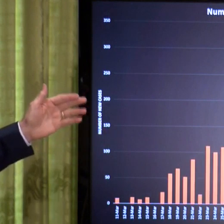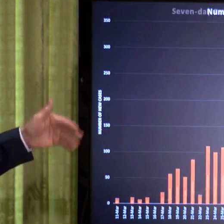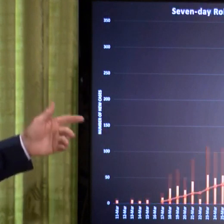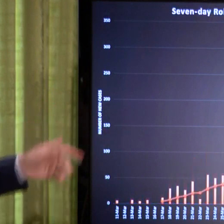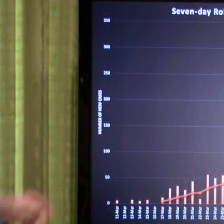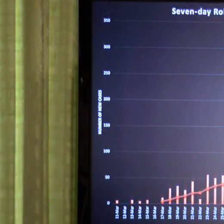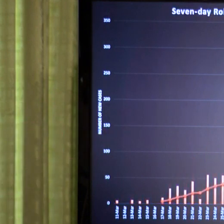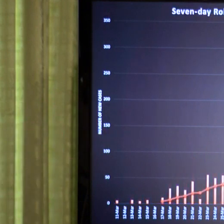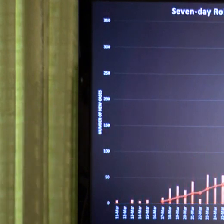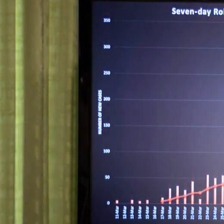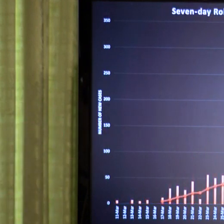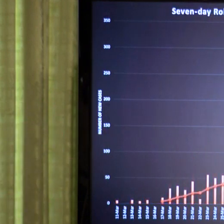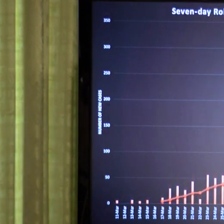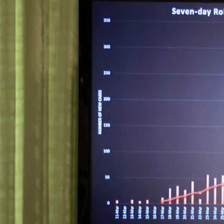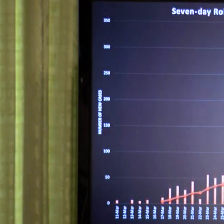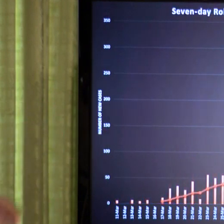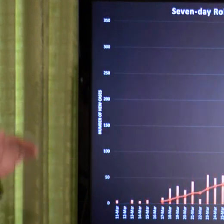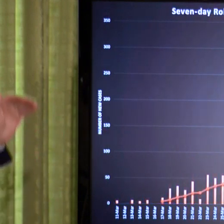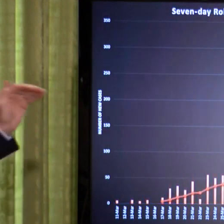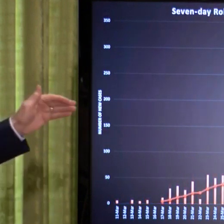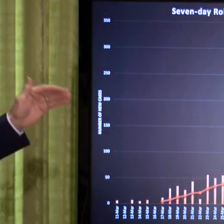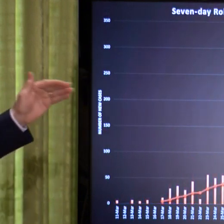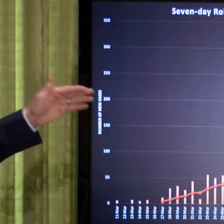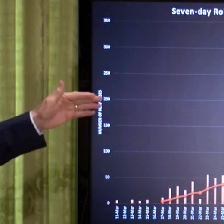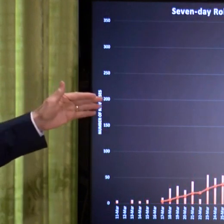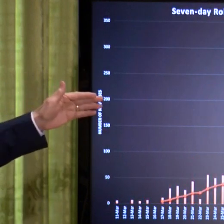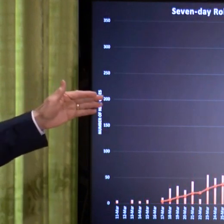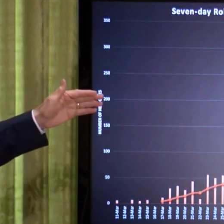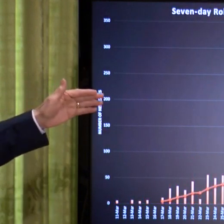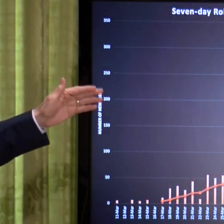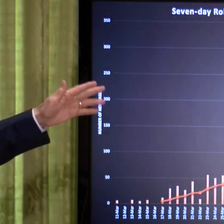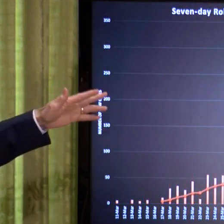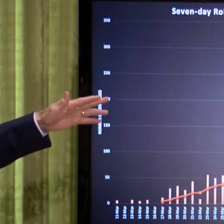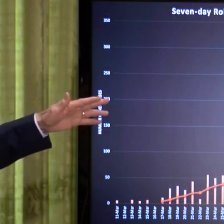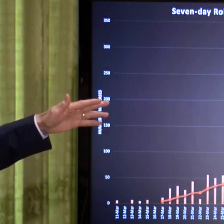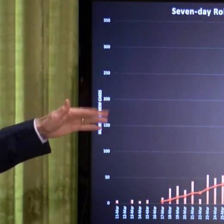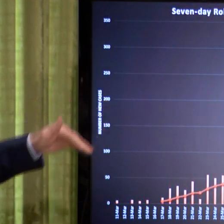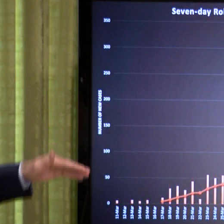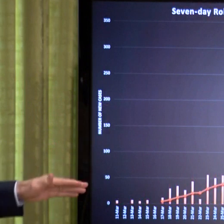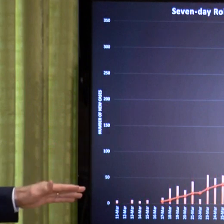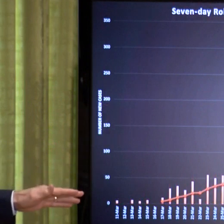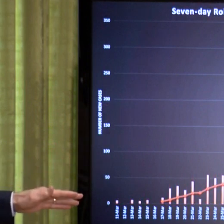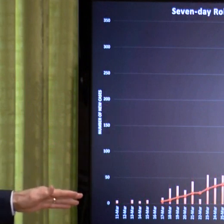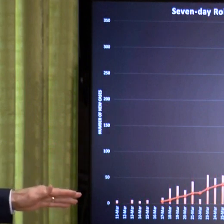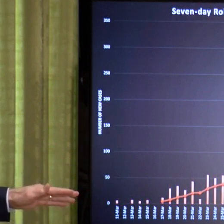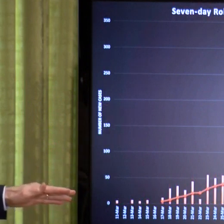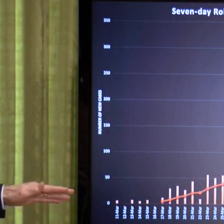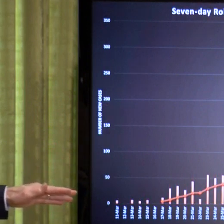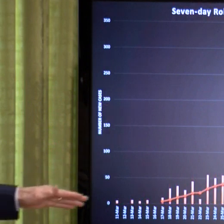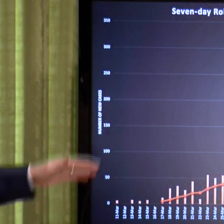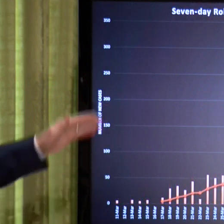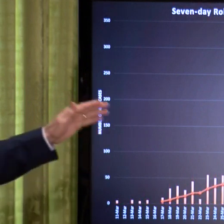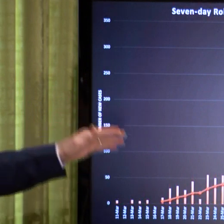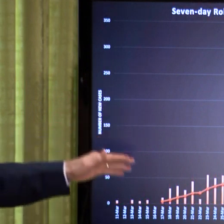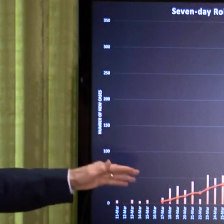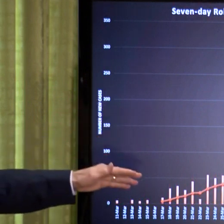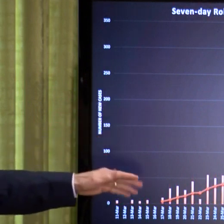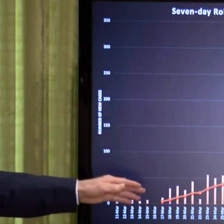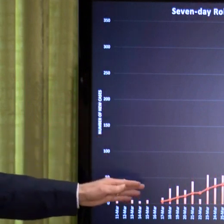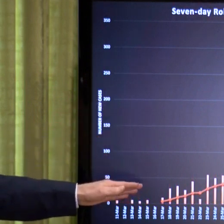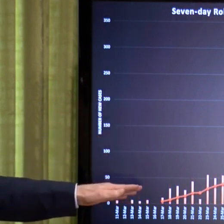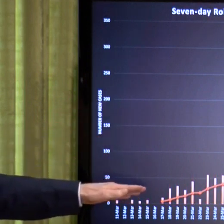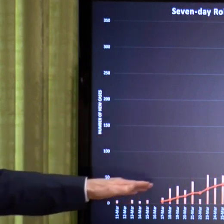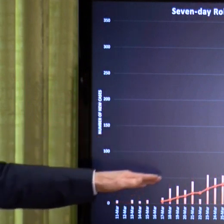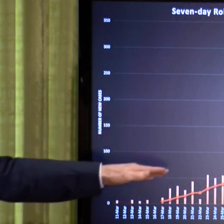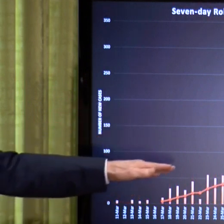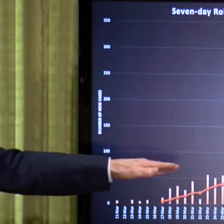one shows a little bit more of the trend line, the seven-day rolling average of new COVID-19 cases. And you see the same bar